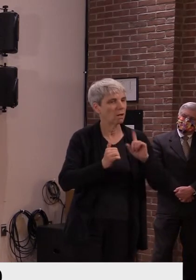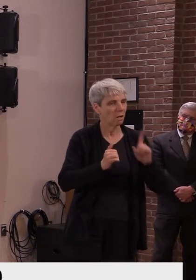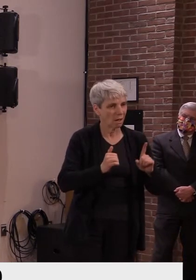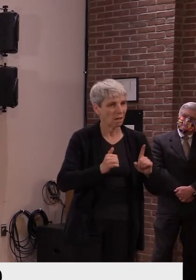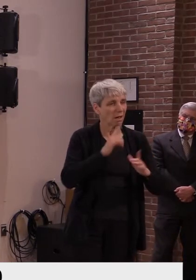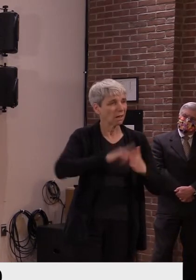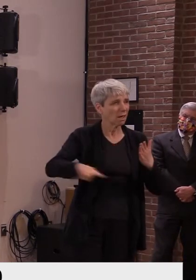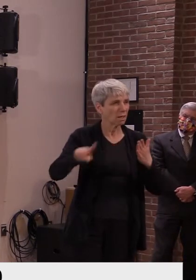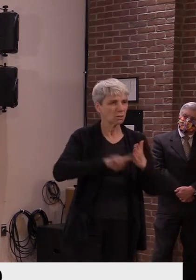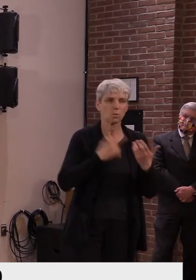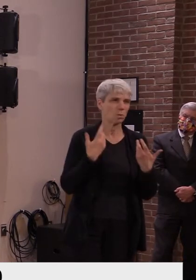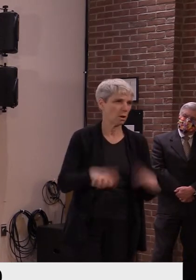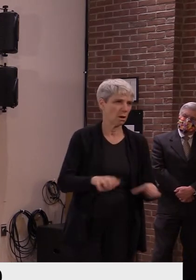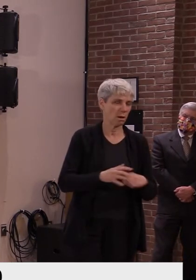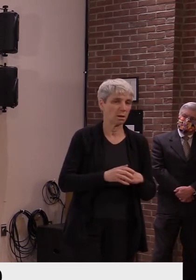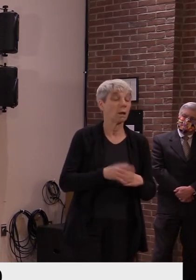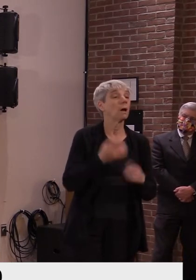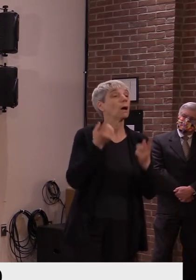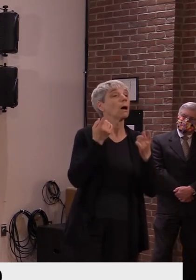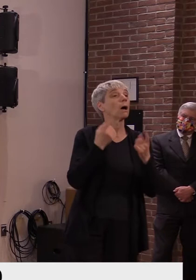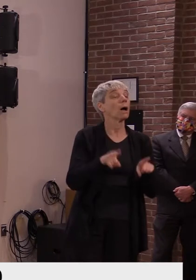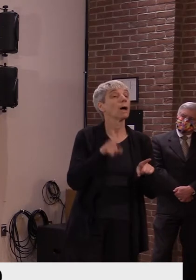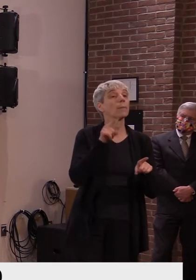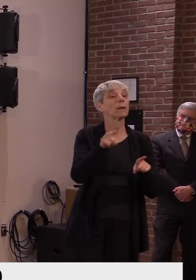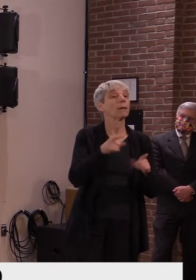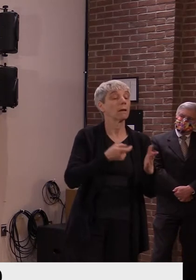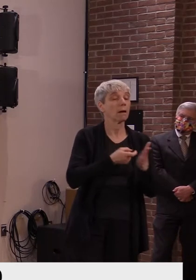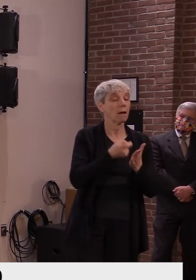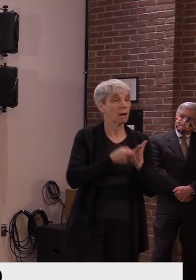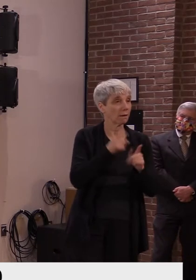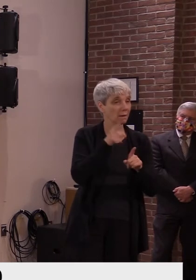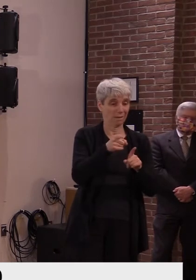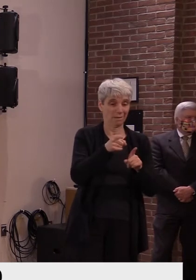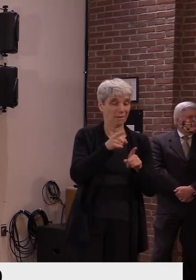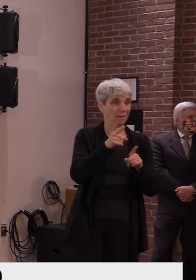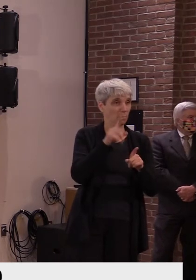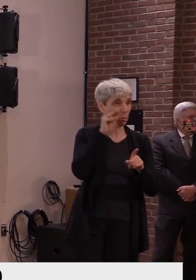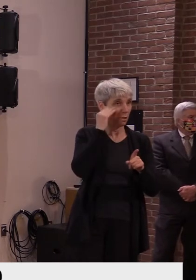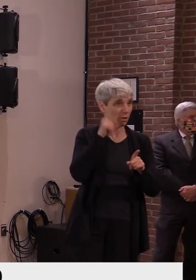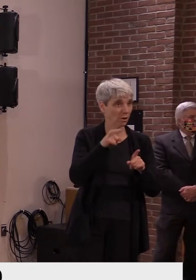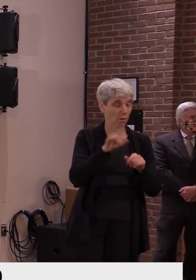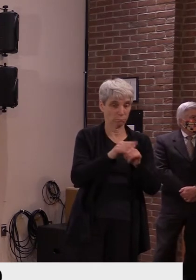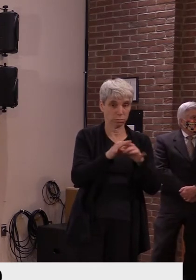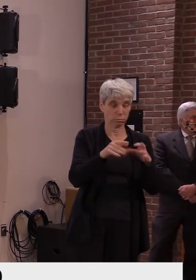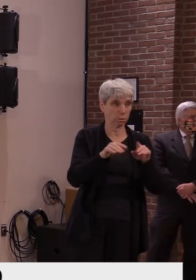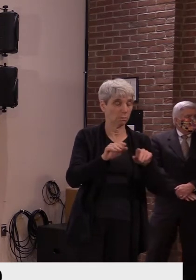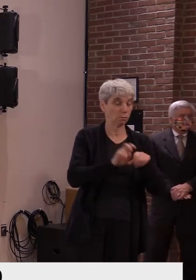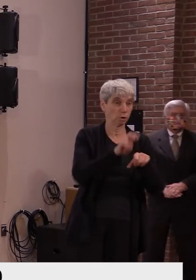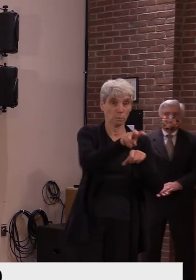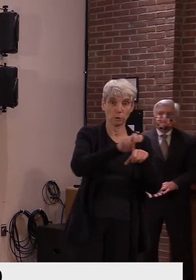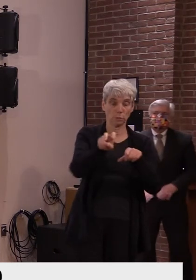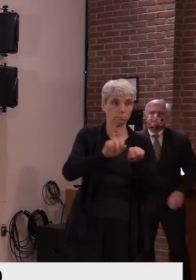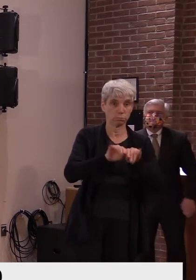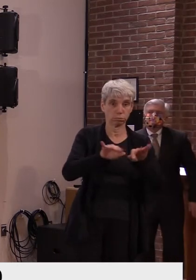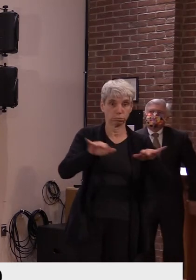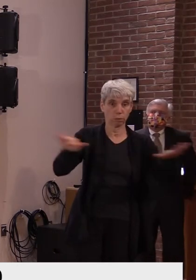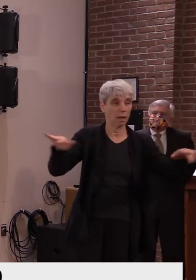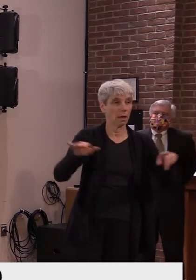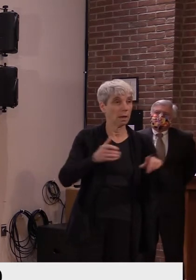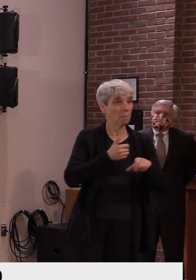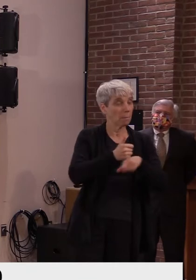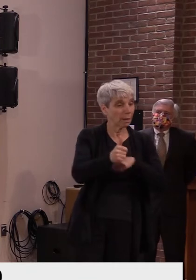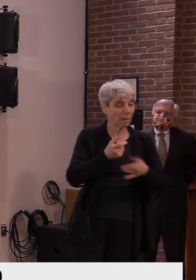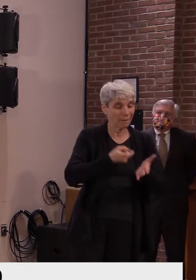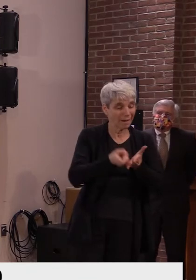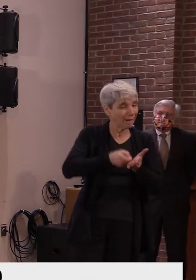I believe was everything around the hockey. It wasn't on the ice, it was off the ice, uh, social gatherings and so